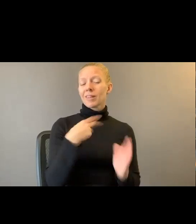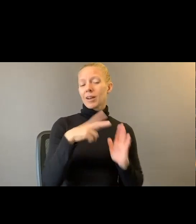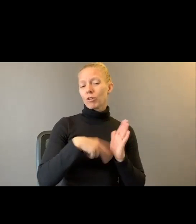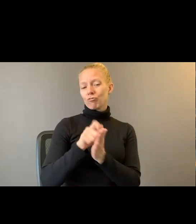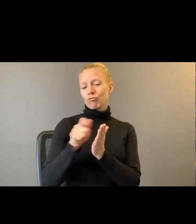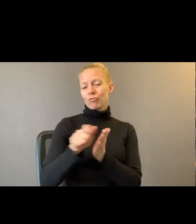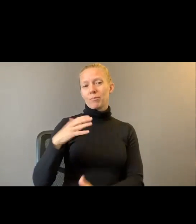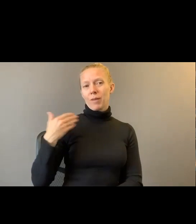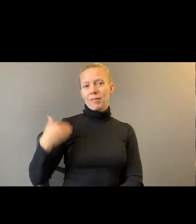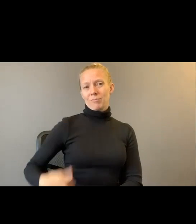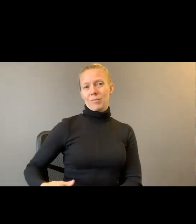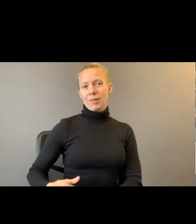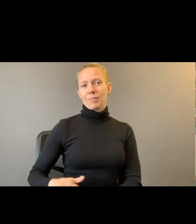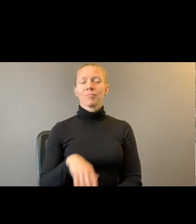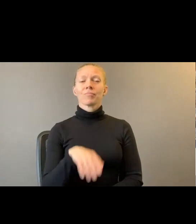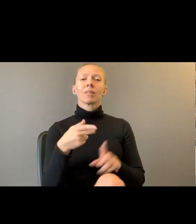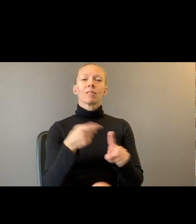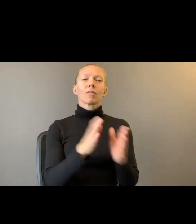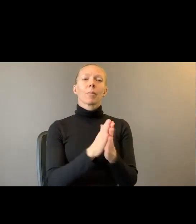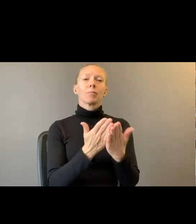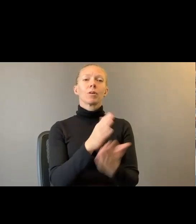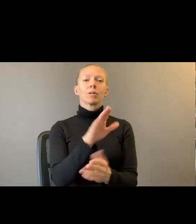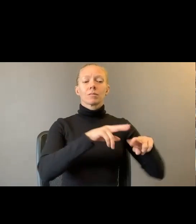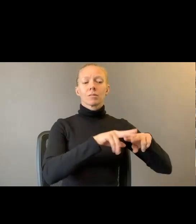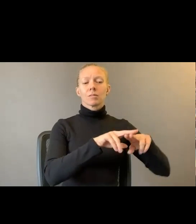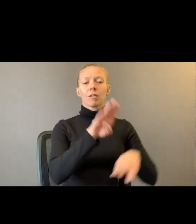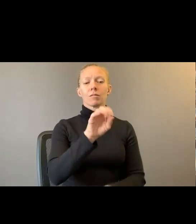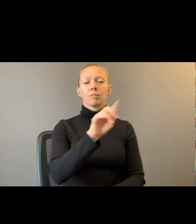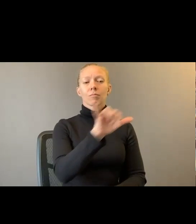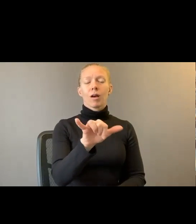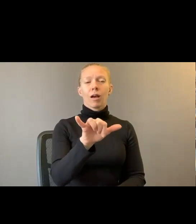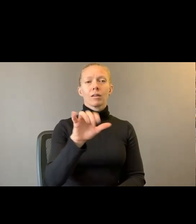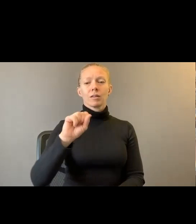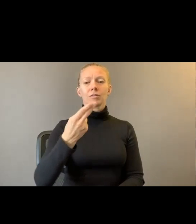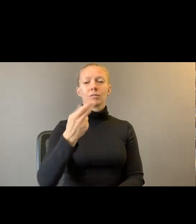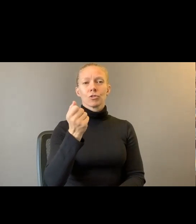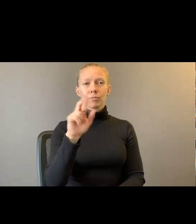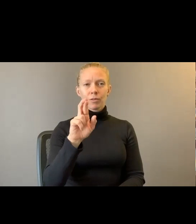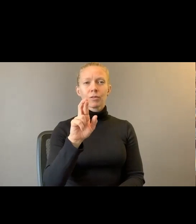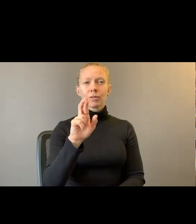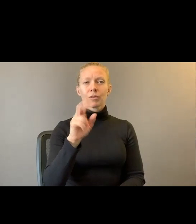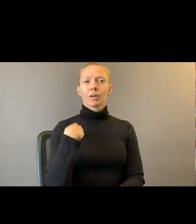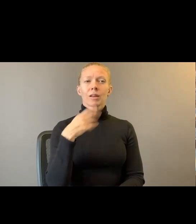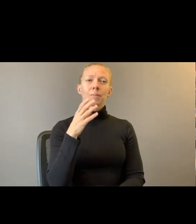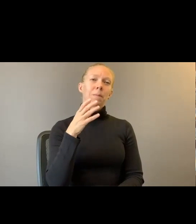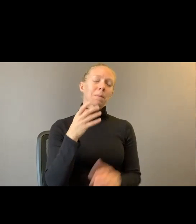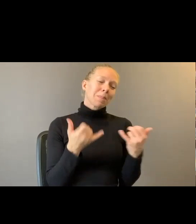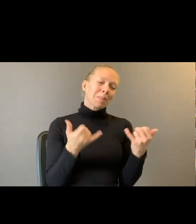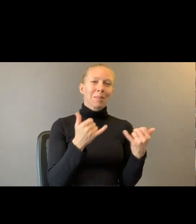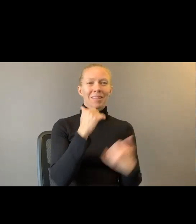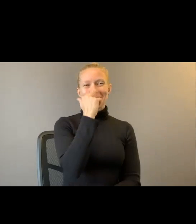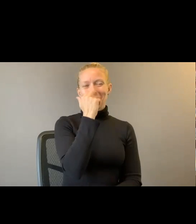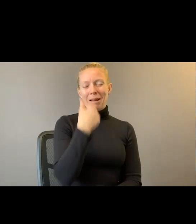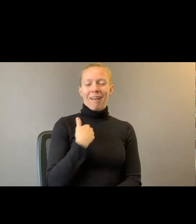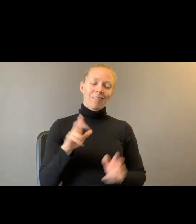Which I'm going to read off the screen. Which proves a little less difficult for me these days. Funnily enough considering I live on screens.